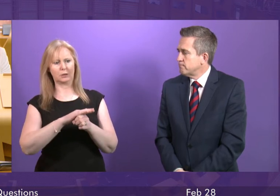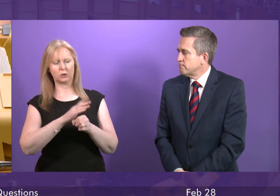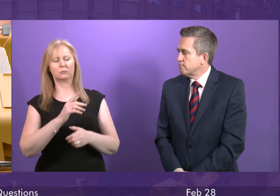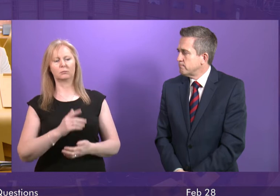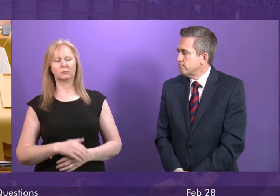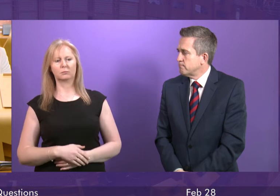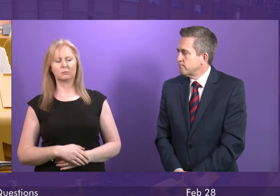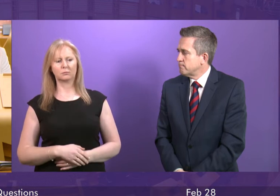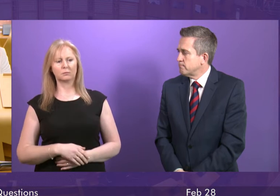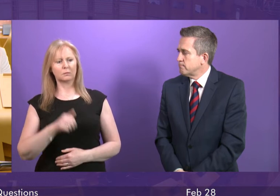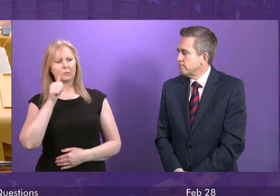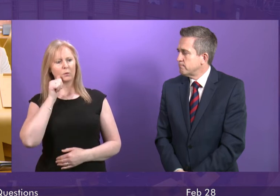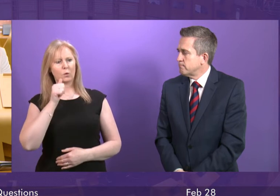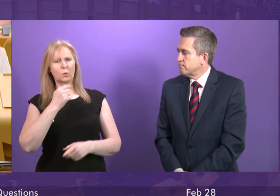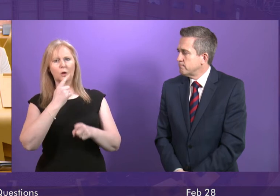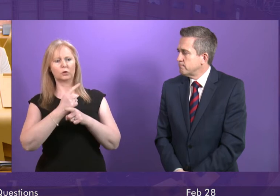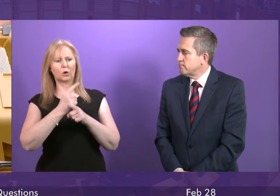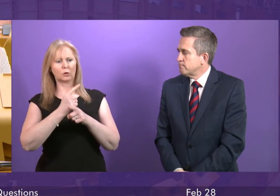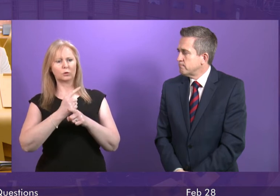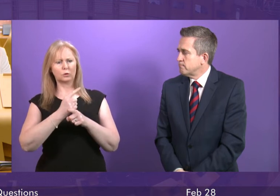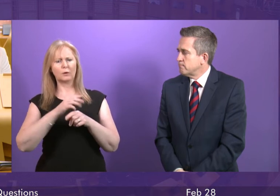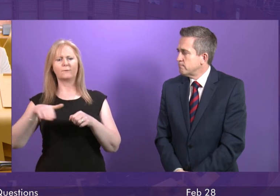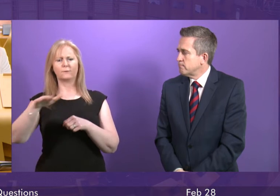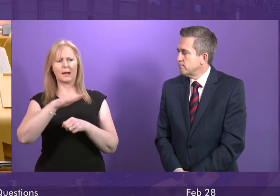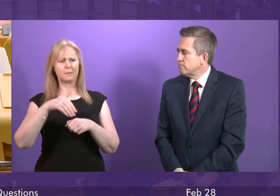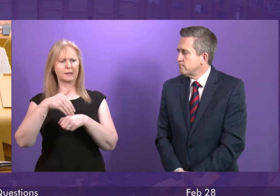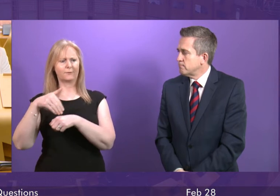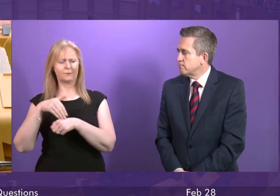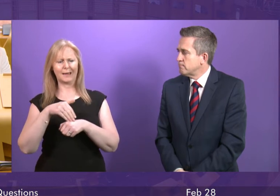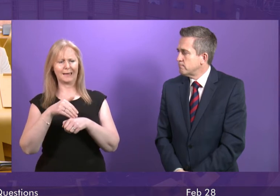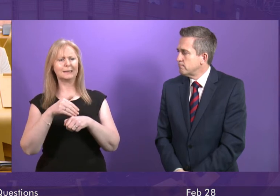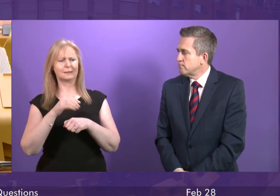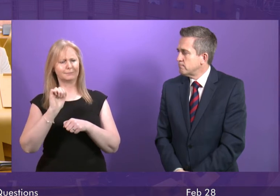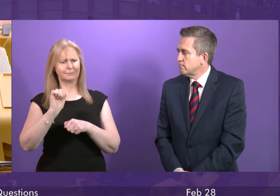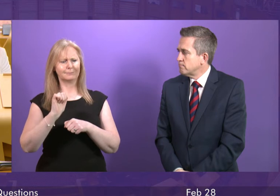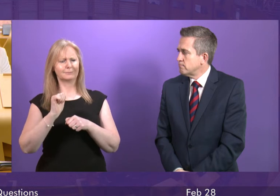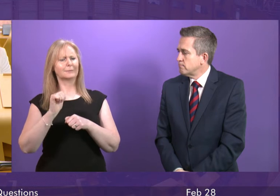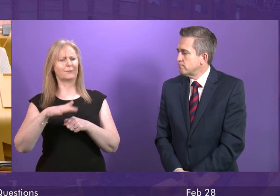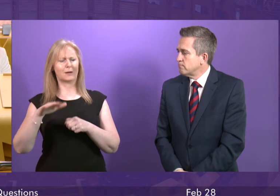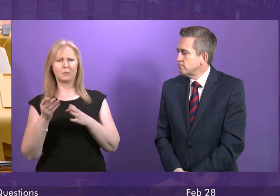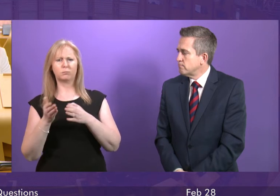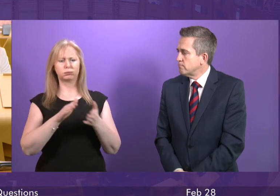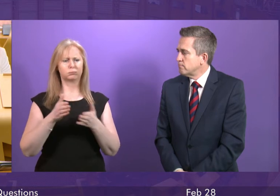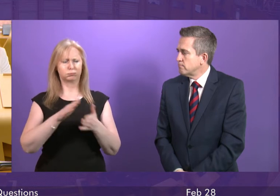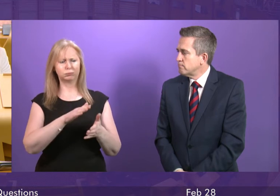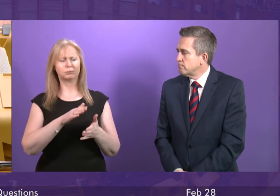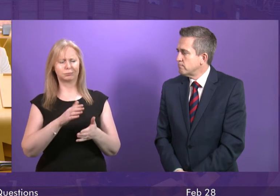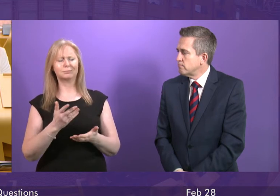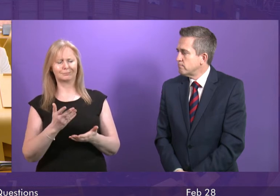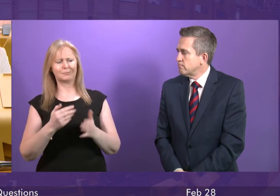speaking to kinship families the impact that bereavement has on children and carers. It is really important that everyone